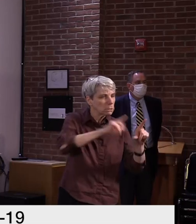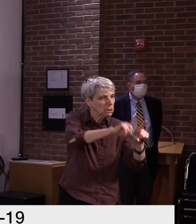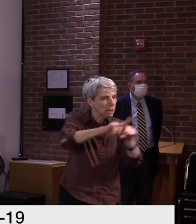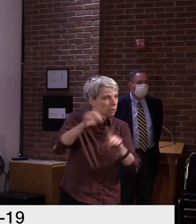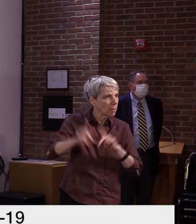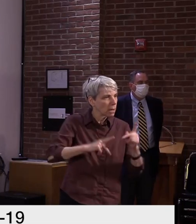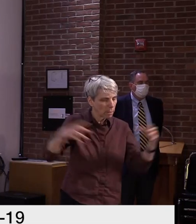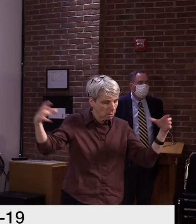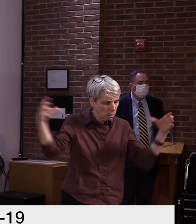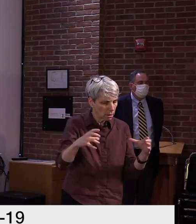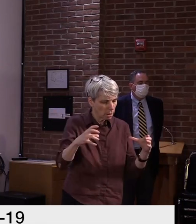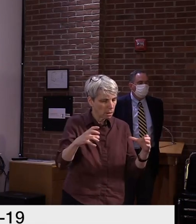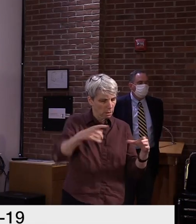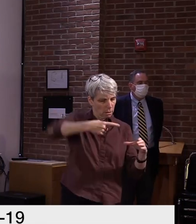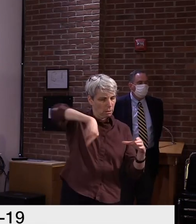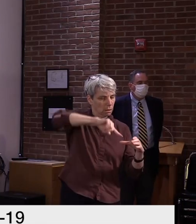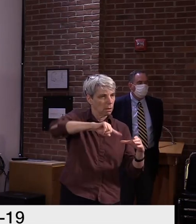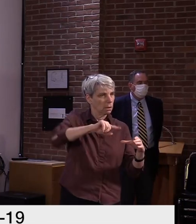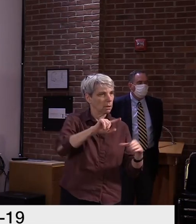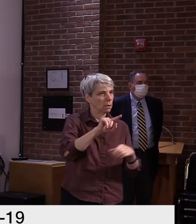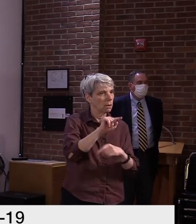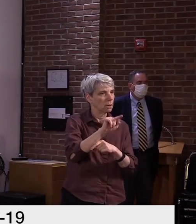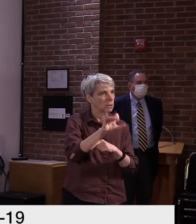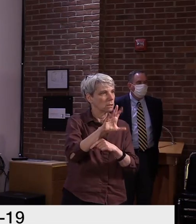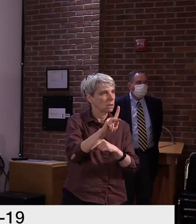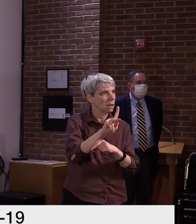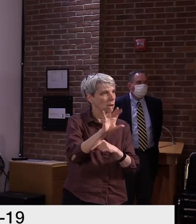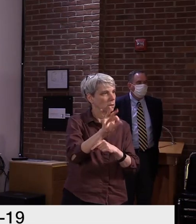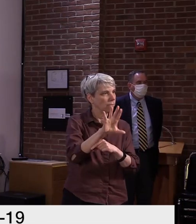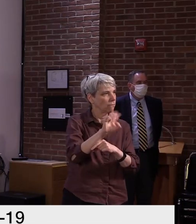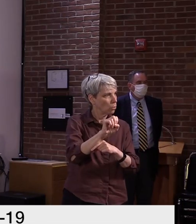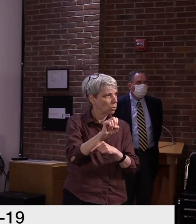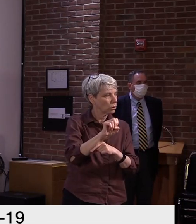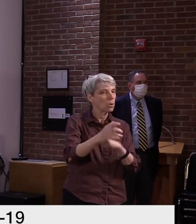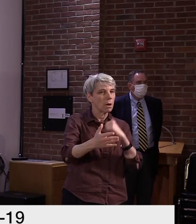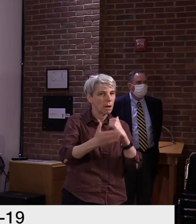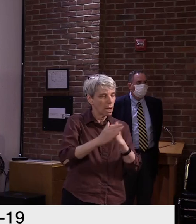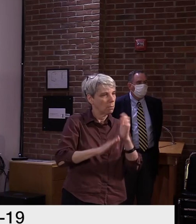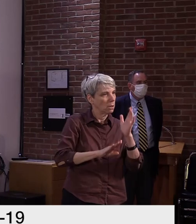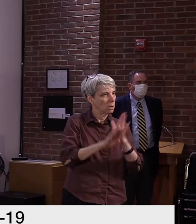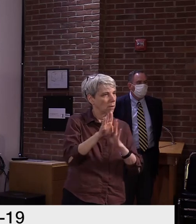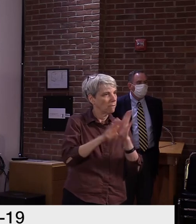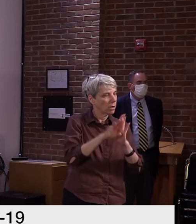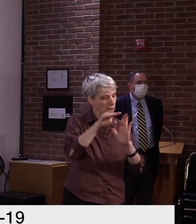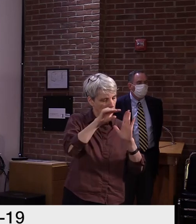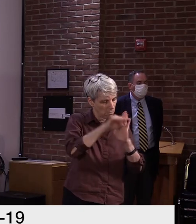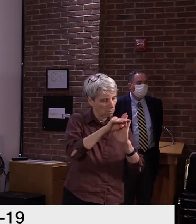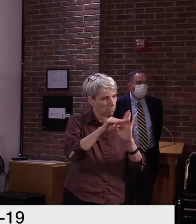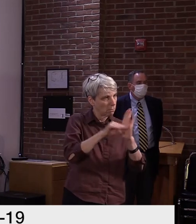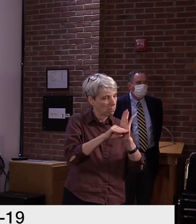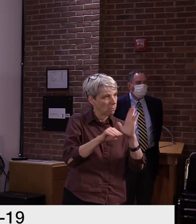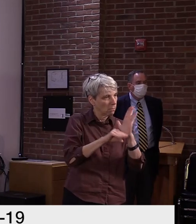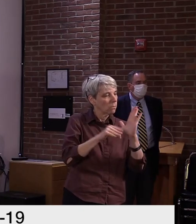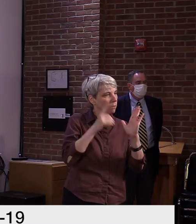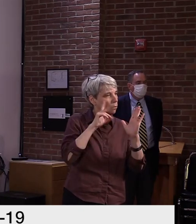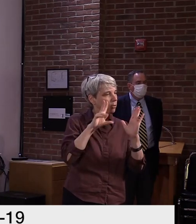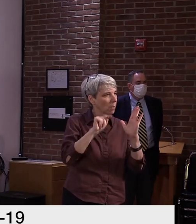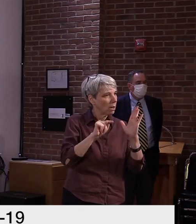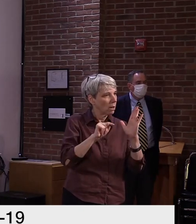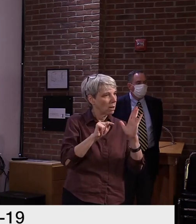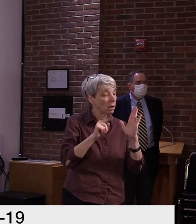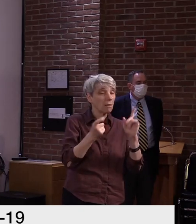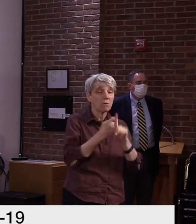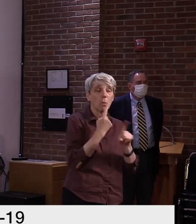task force to develop specific Vermont guidance. There was abundant input and